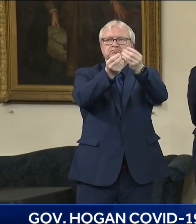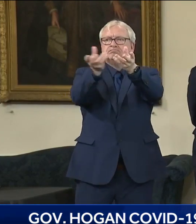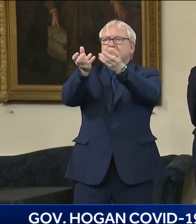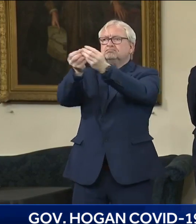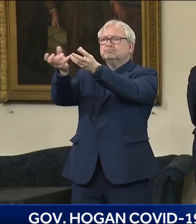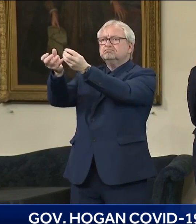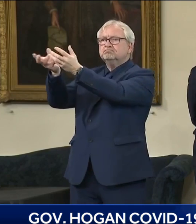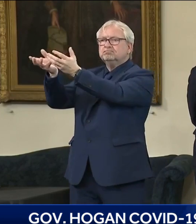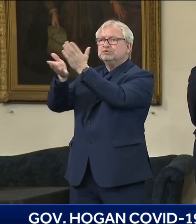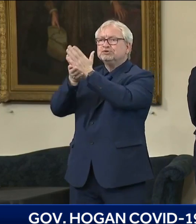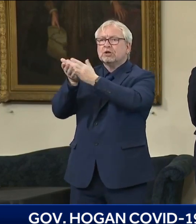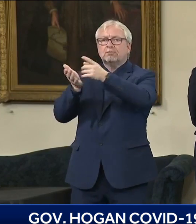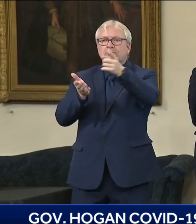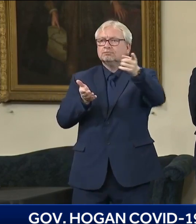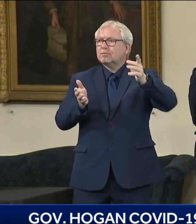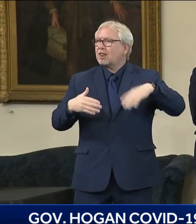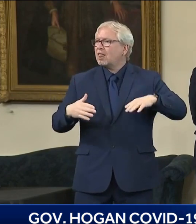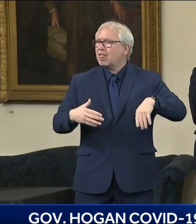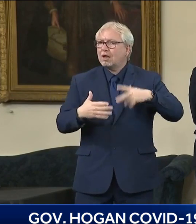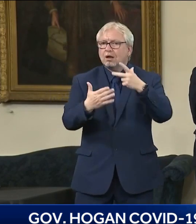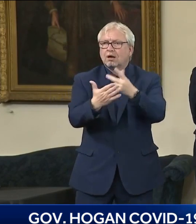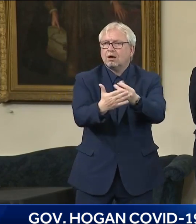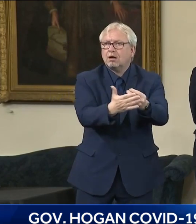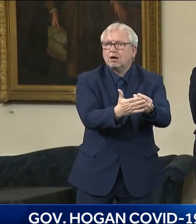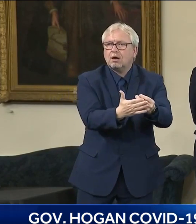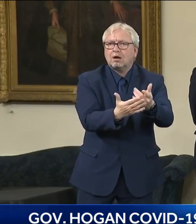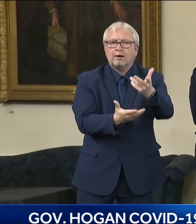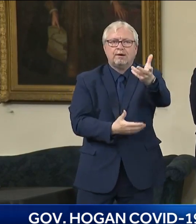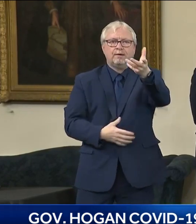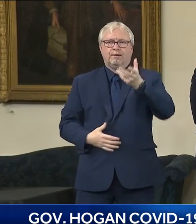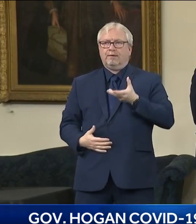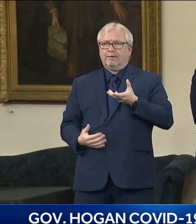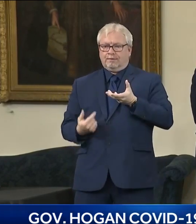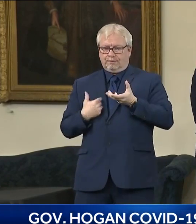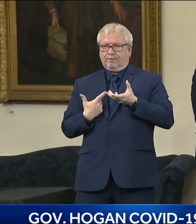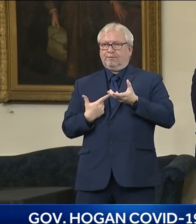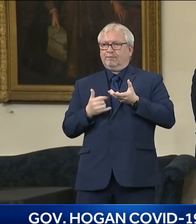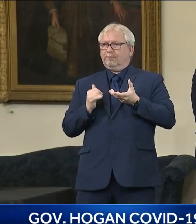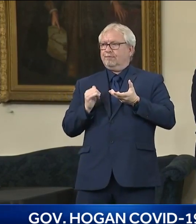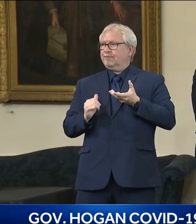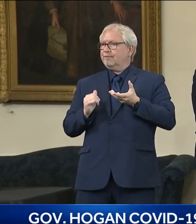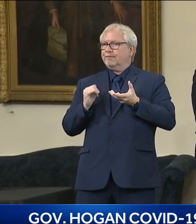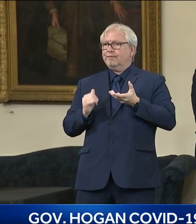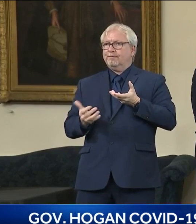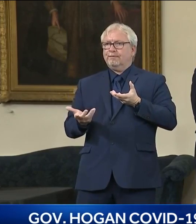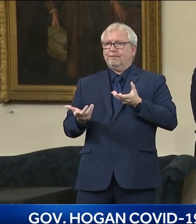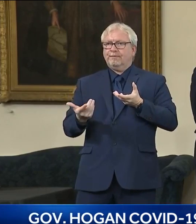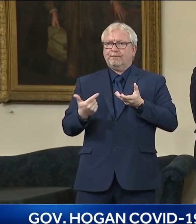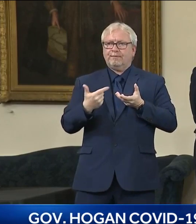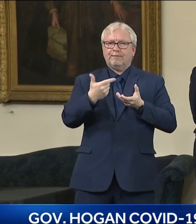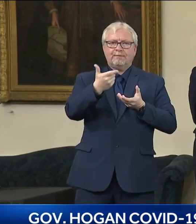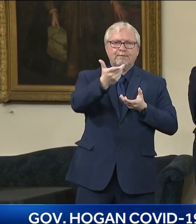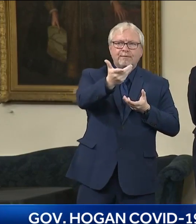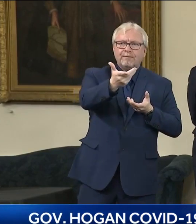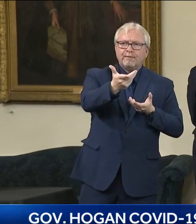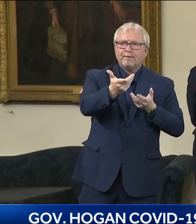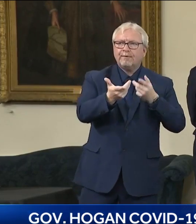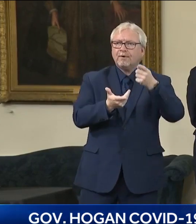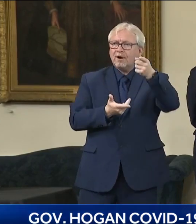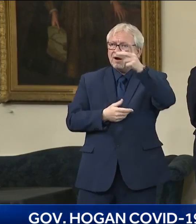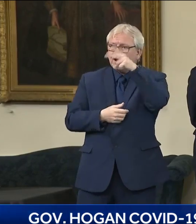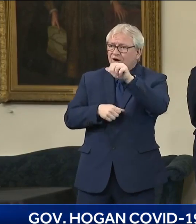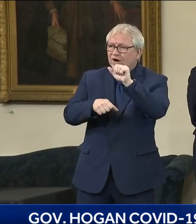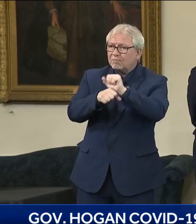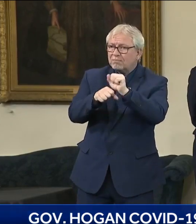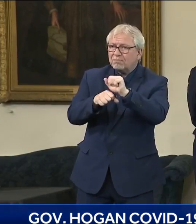reallocate to others. It was not that they were not doing a good job. It was that they had more than they needed after getting out and doing all the clinics across the state.